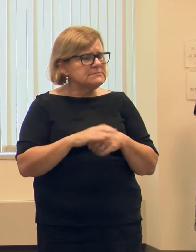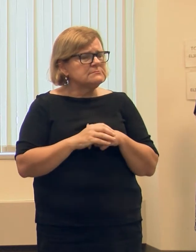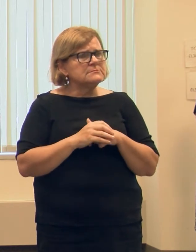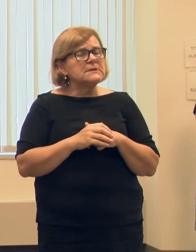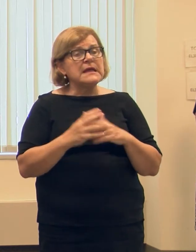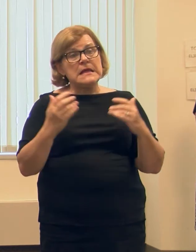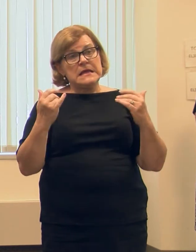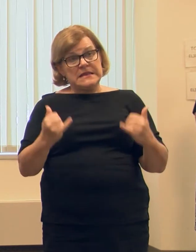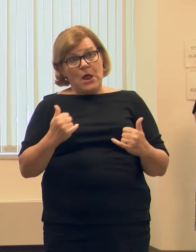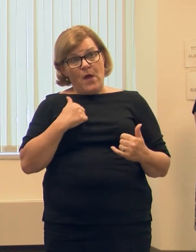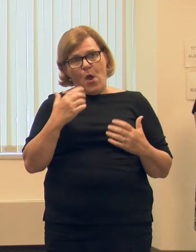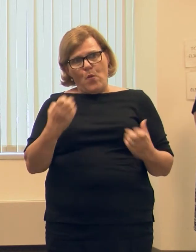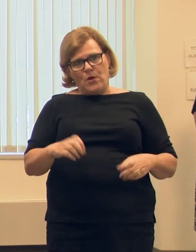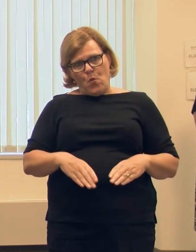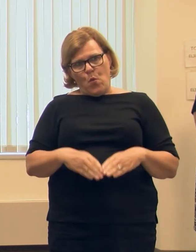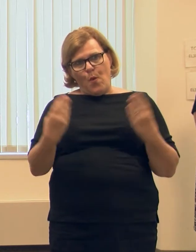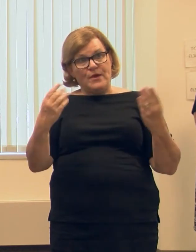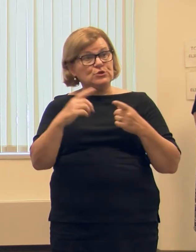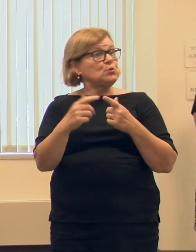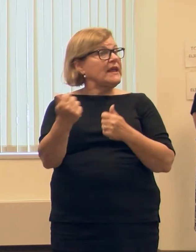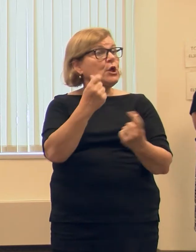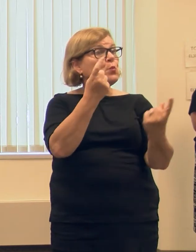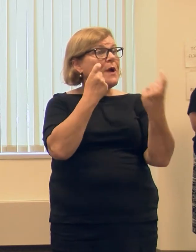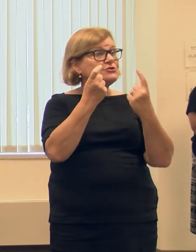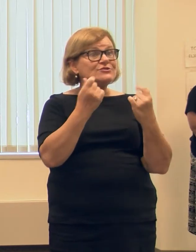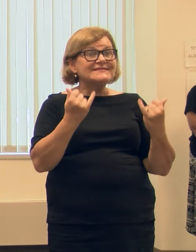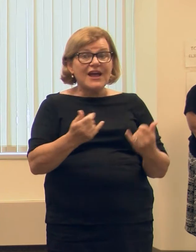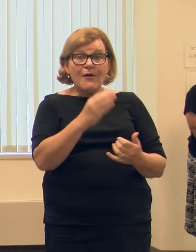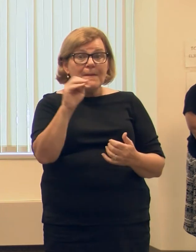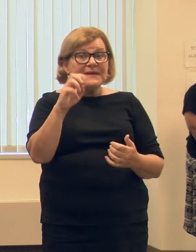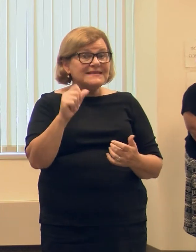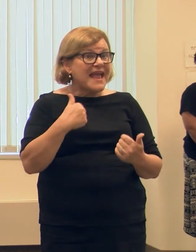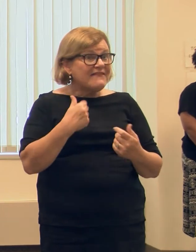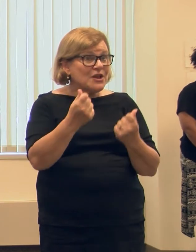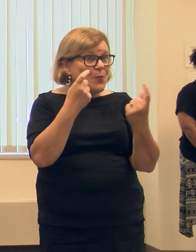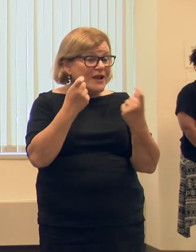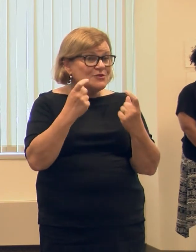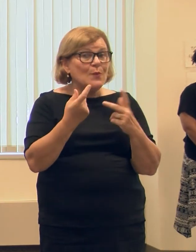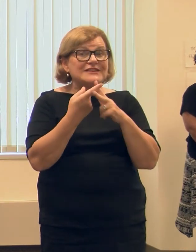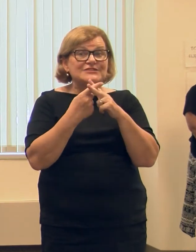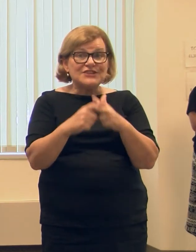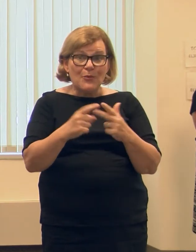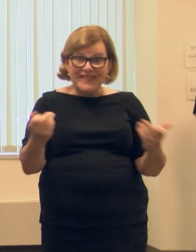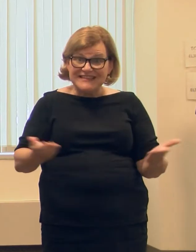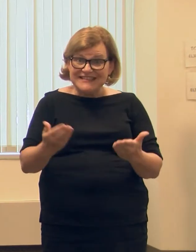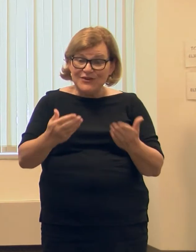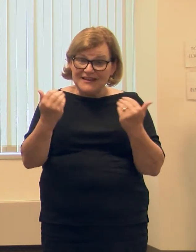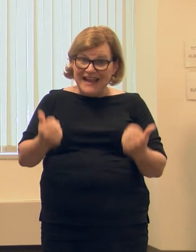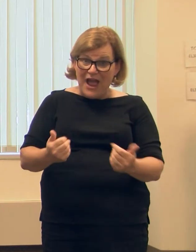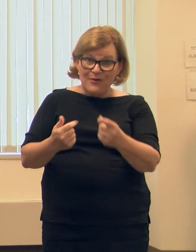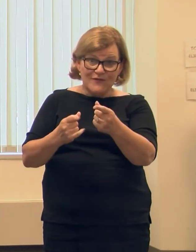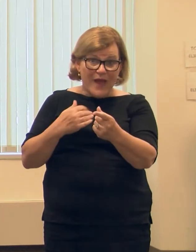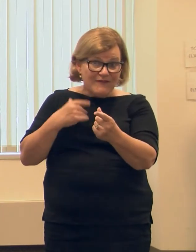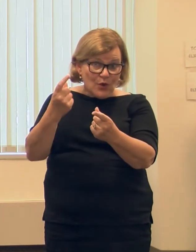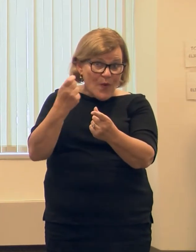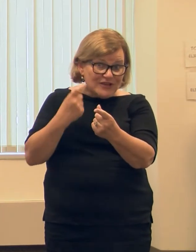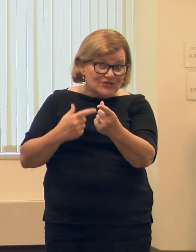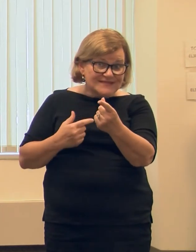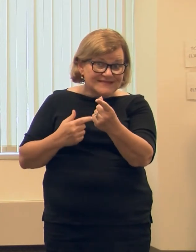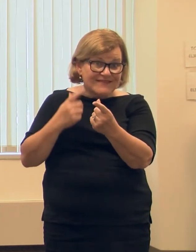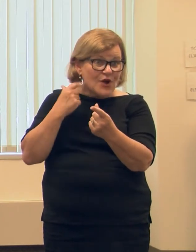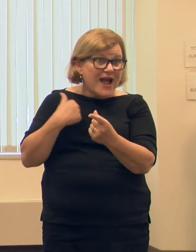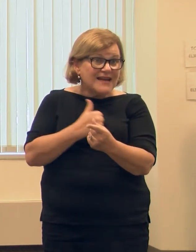And with that, I would like to open it up to any questions that the media might have. We'll start with the one that's here with us in person if you have any questions.